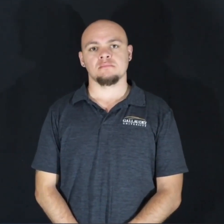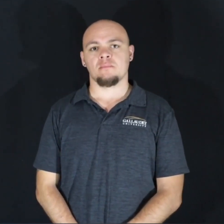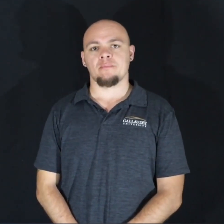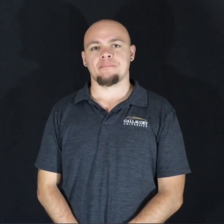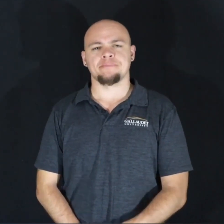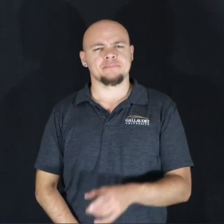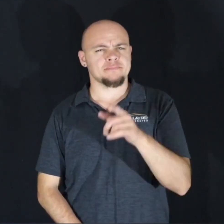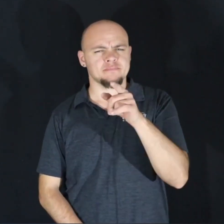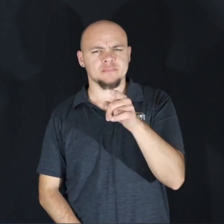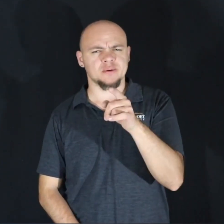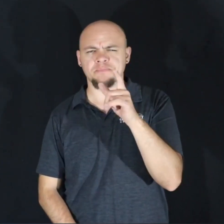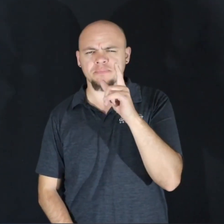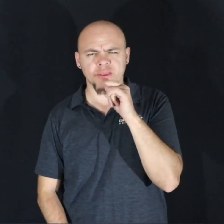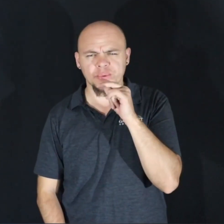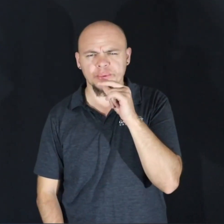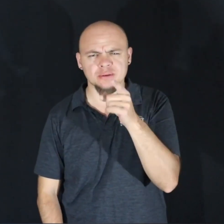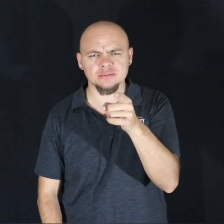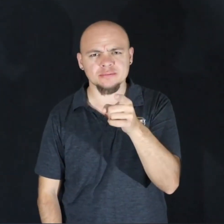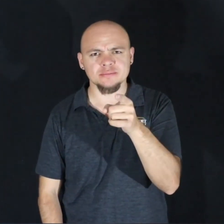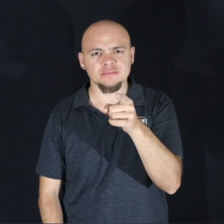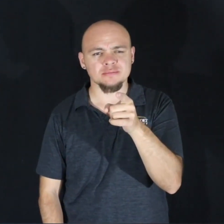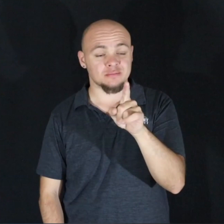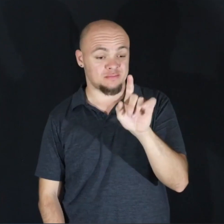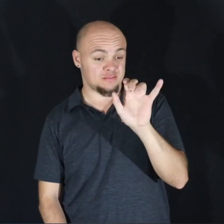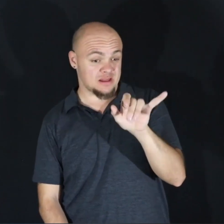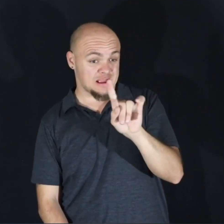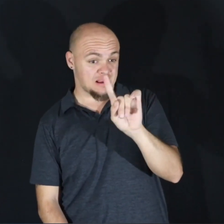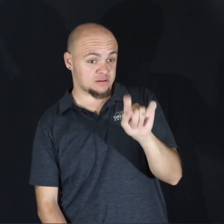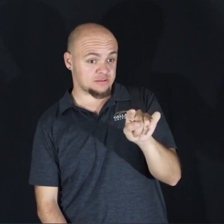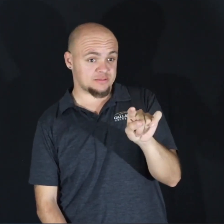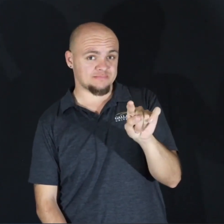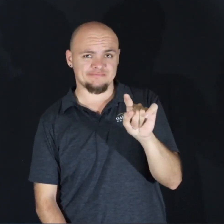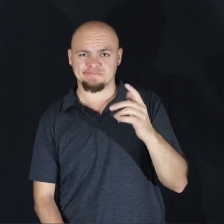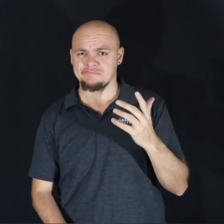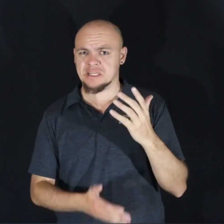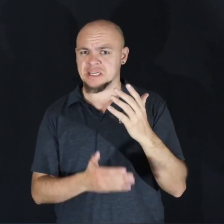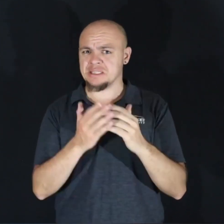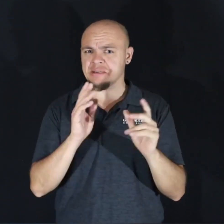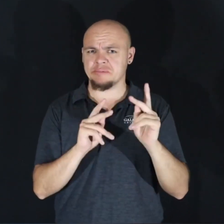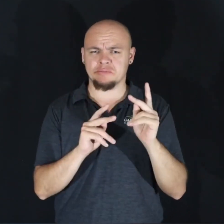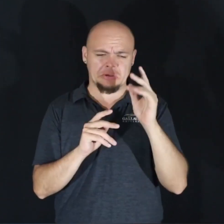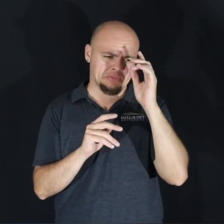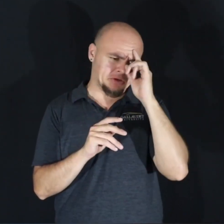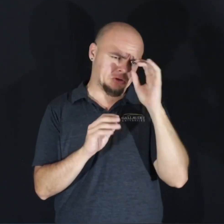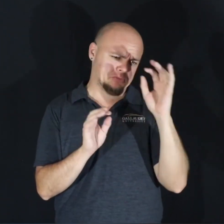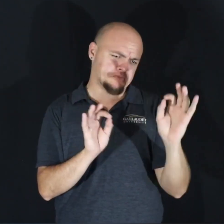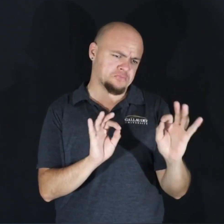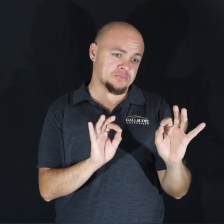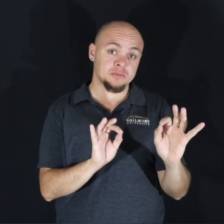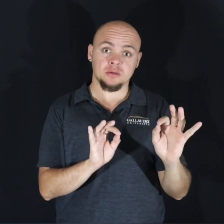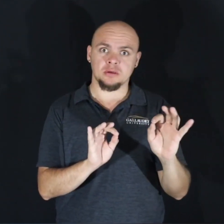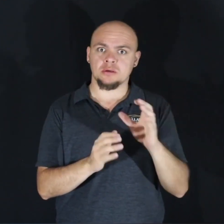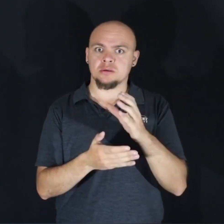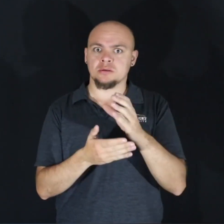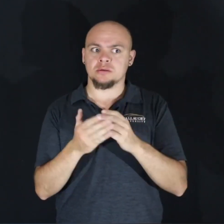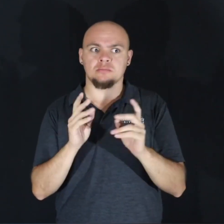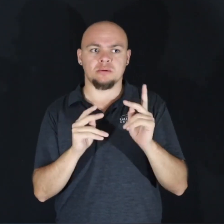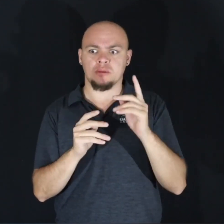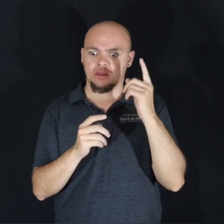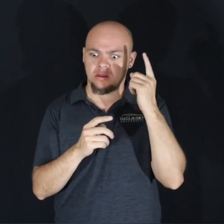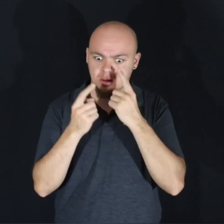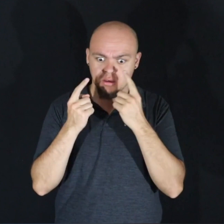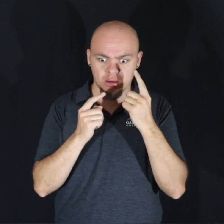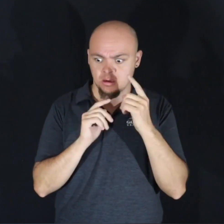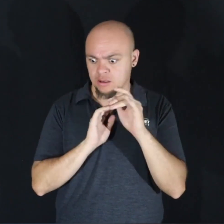Who are you? A question that requires little thought for some and a terrifying flurry of places